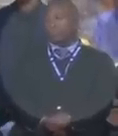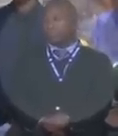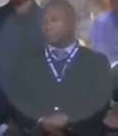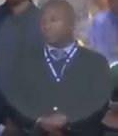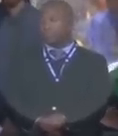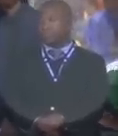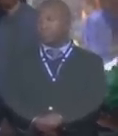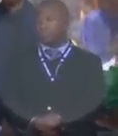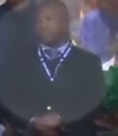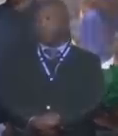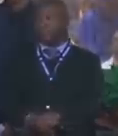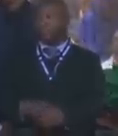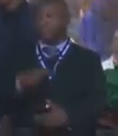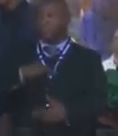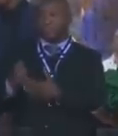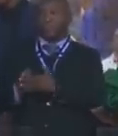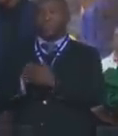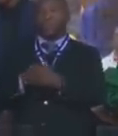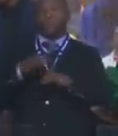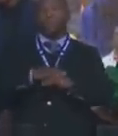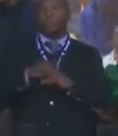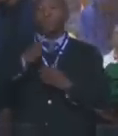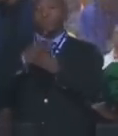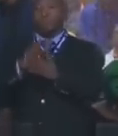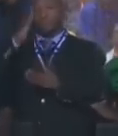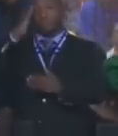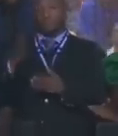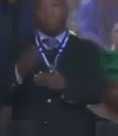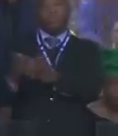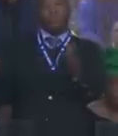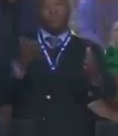On behalf of the family, would like to thank all the heads of states that are here. Thank you.